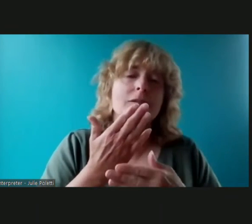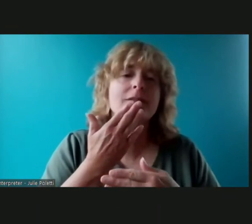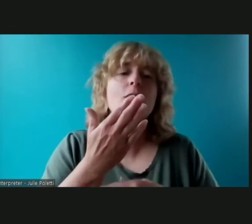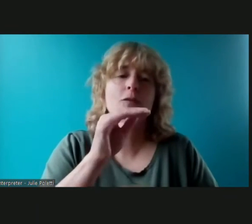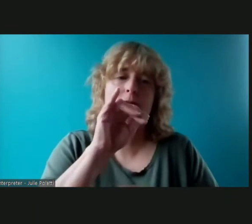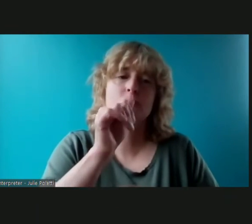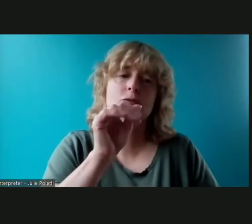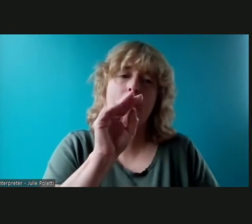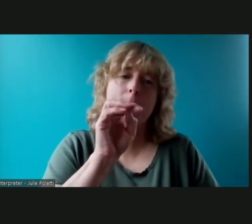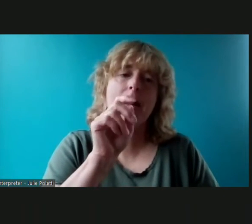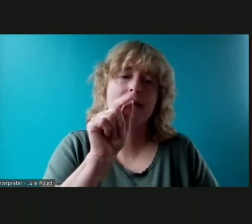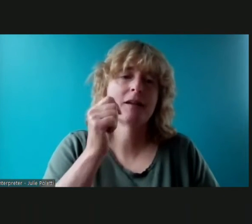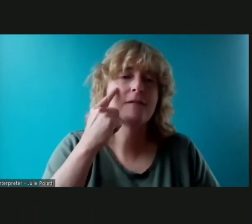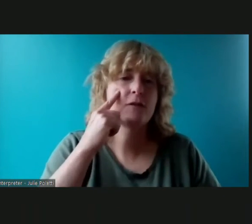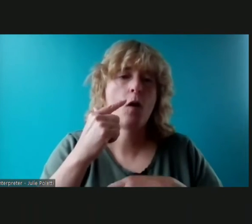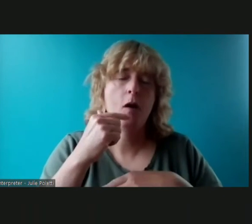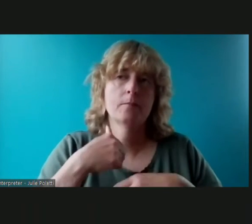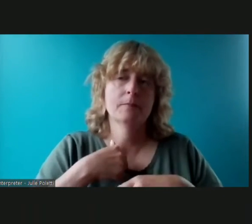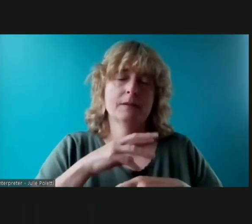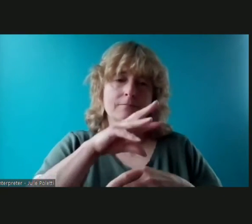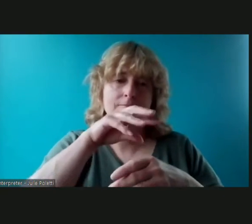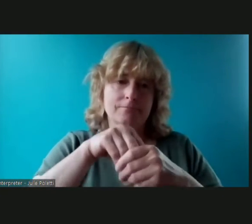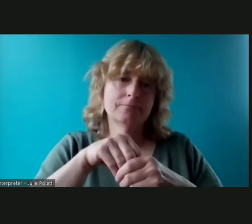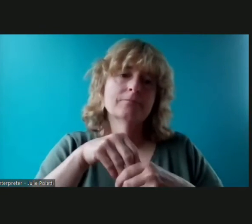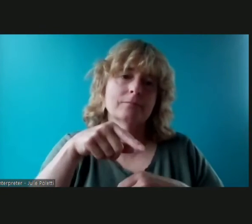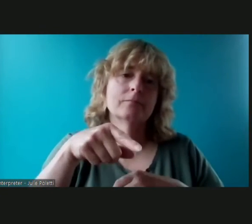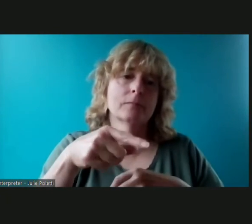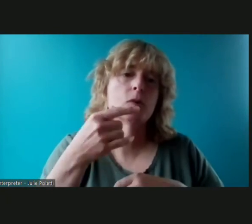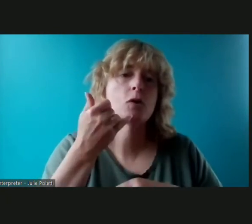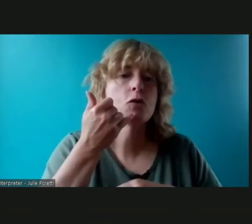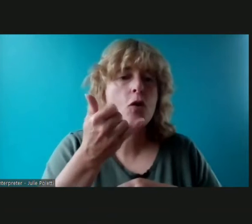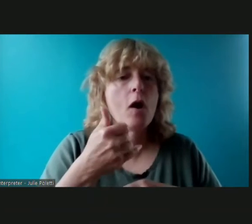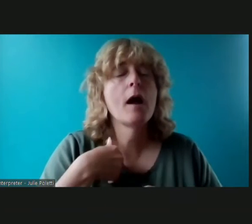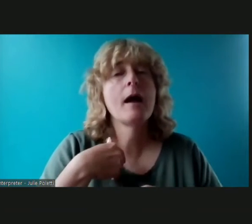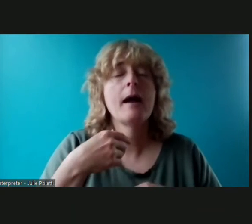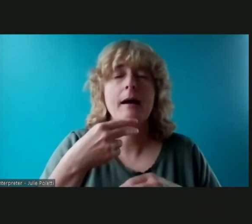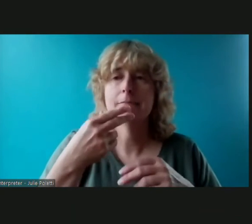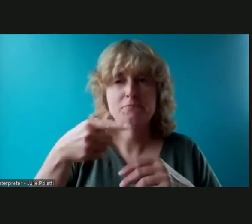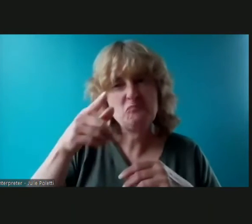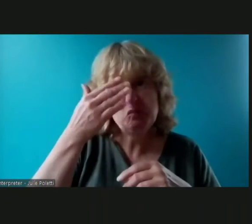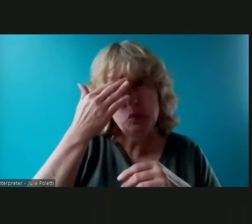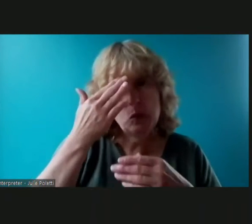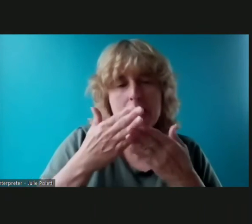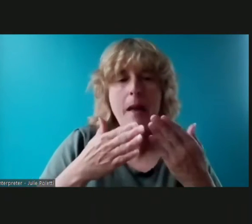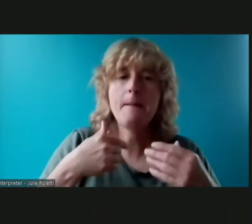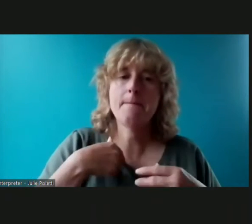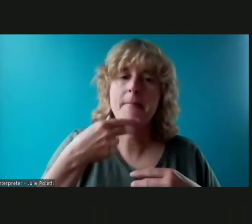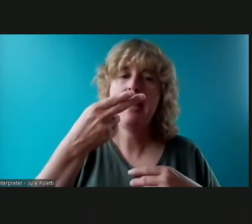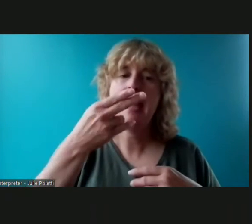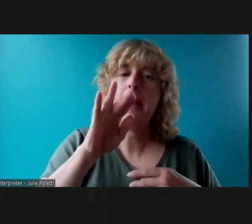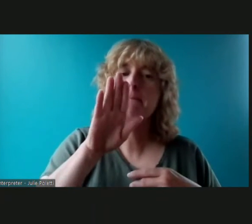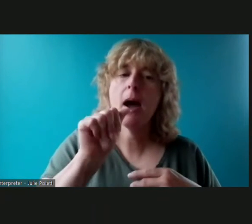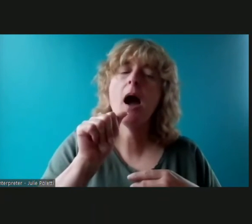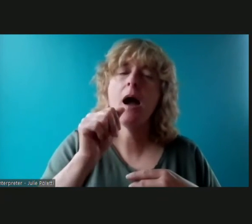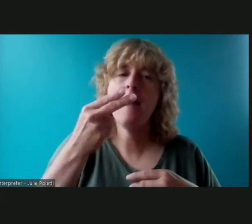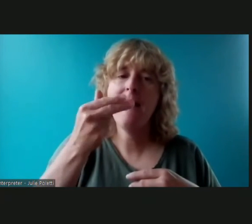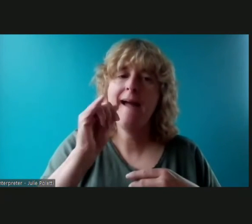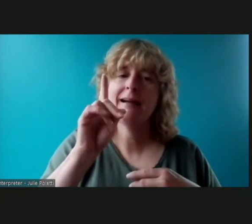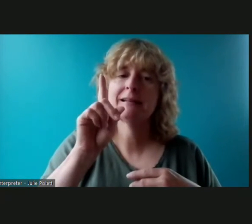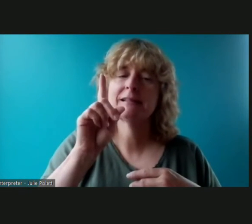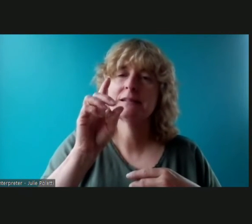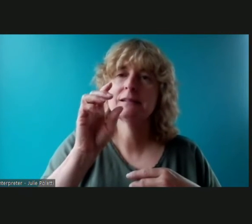many of you guys are familiar with me i am hibba hedus i'm the assistant director with community engagement and outreach at wayne metro